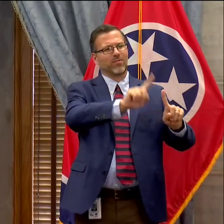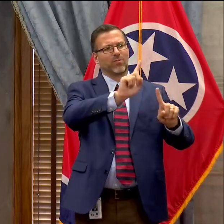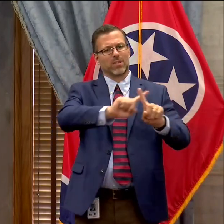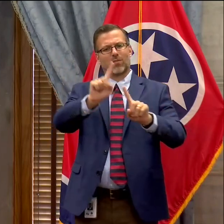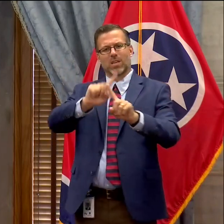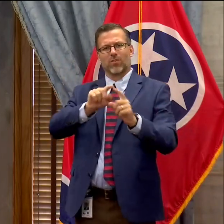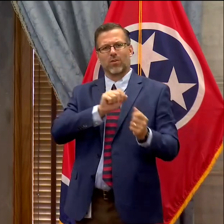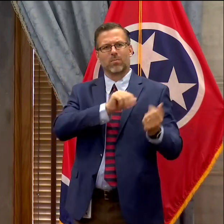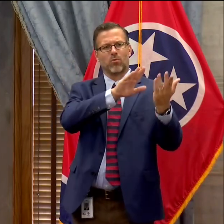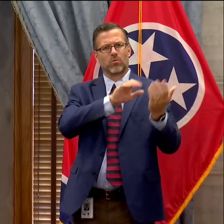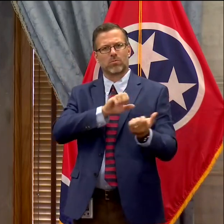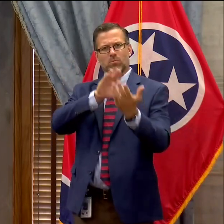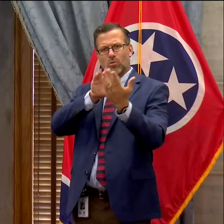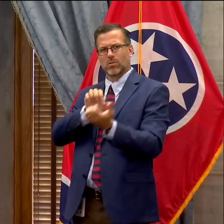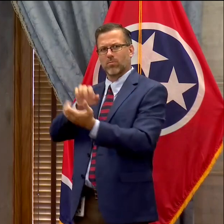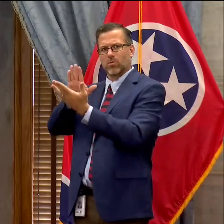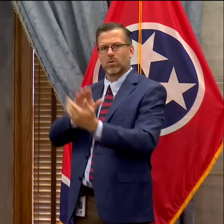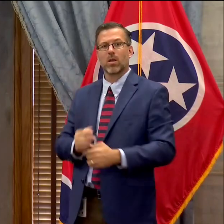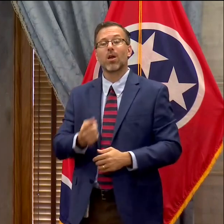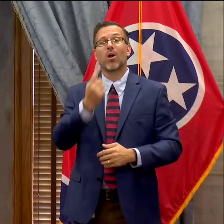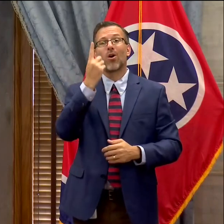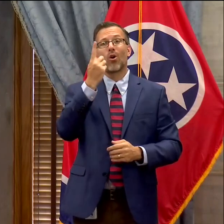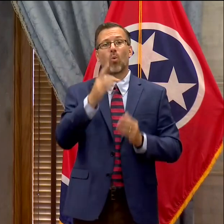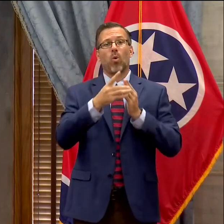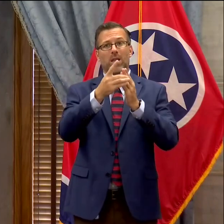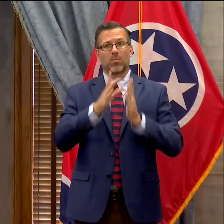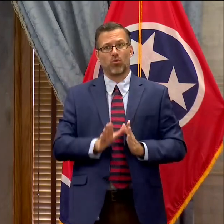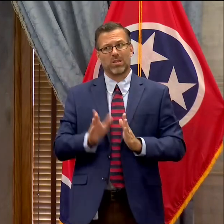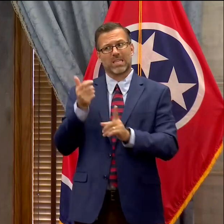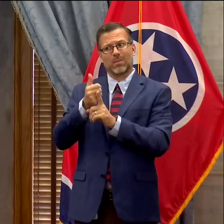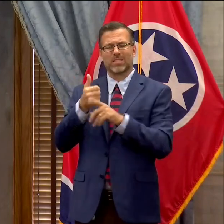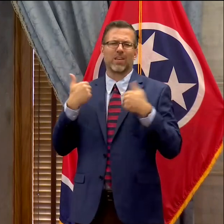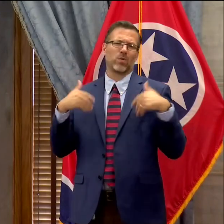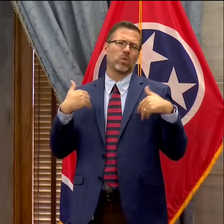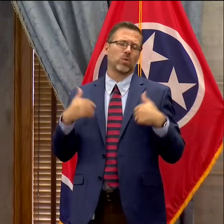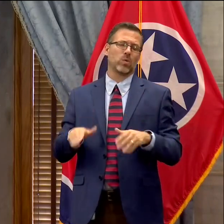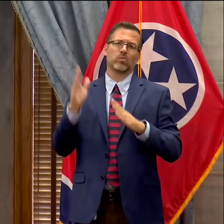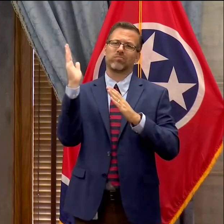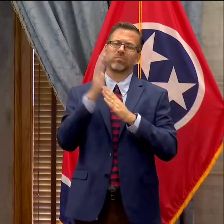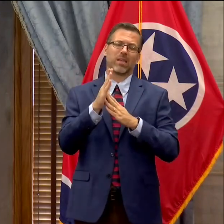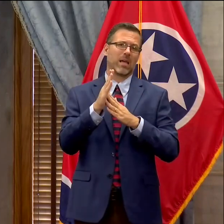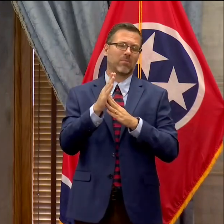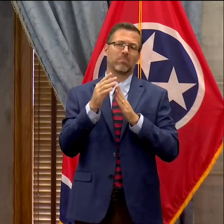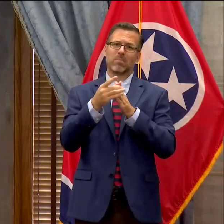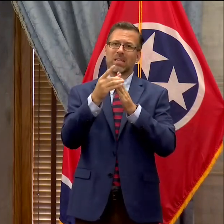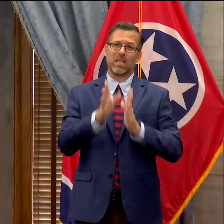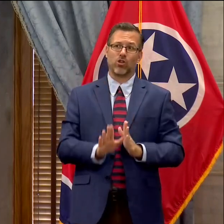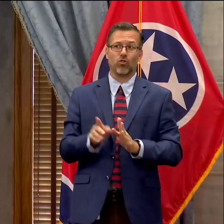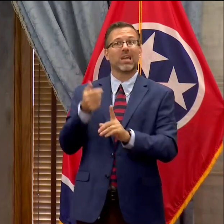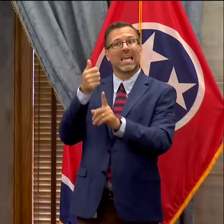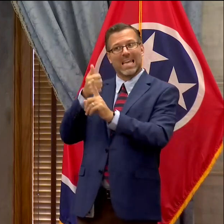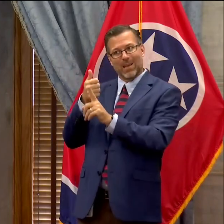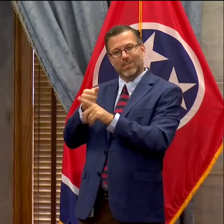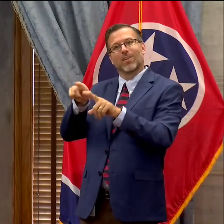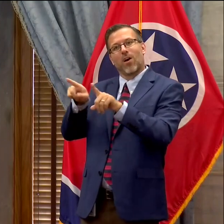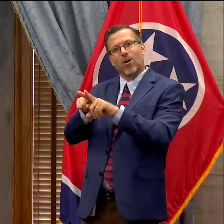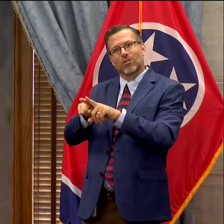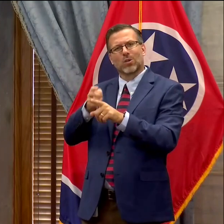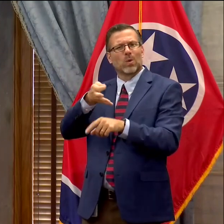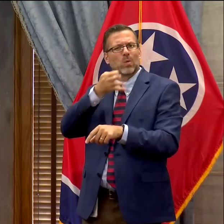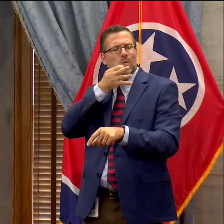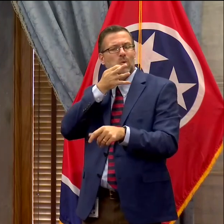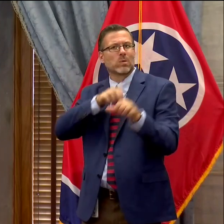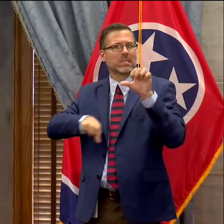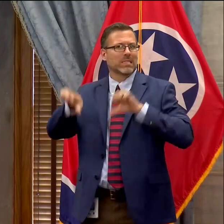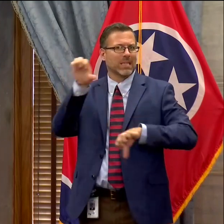directly from one of the presidents who has been a leader in terms of preparing his campus, but who's also a scientist. And so that background informs his